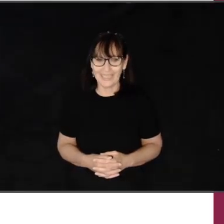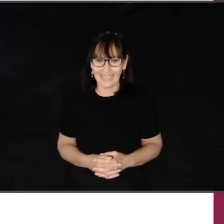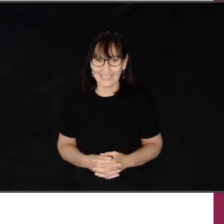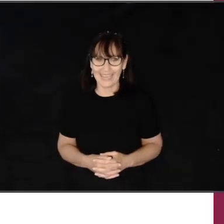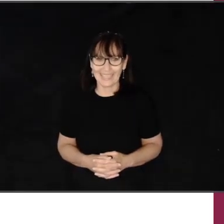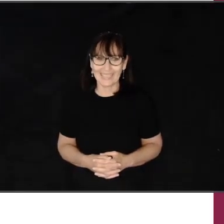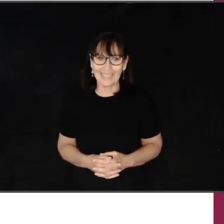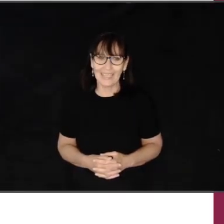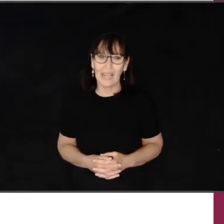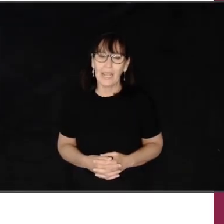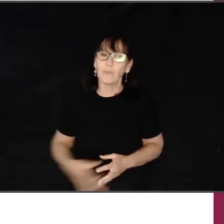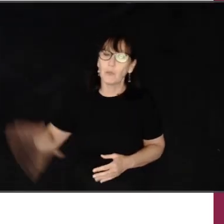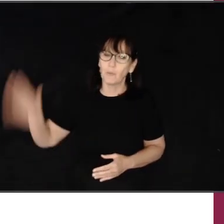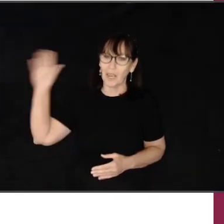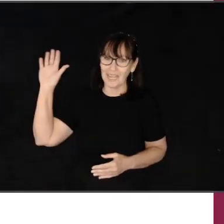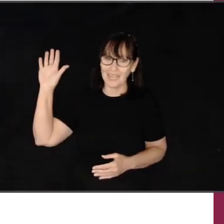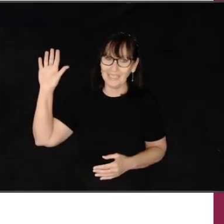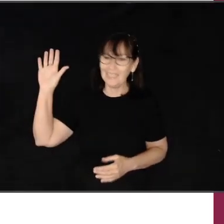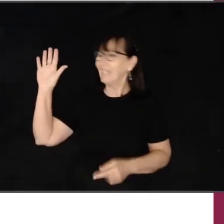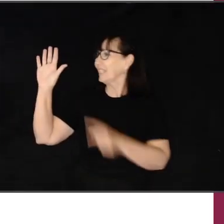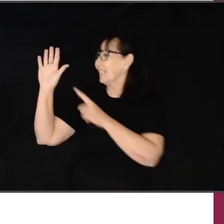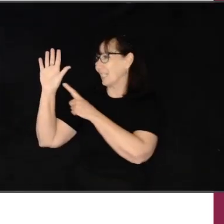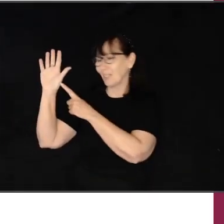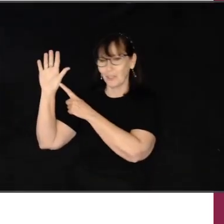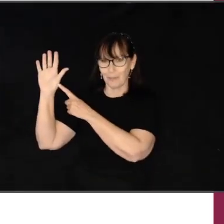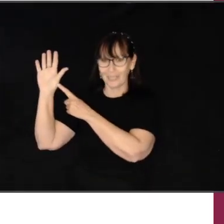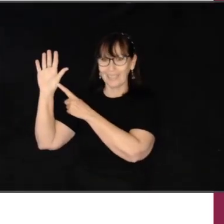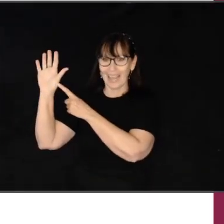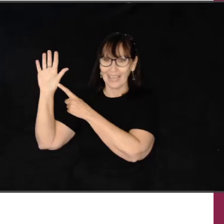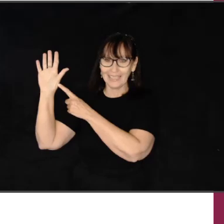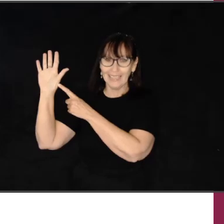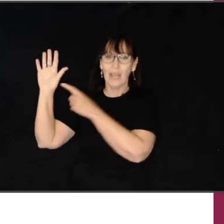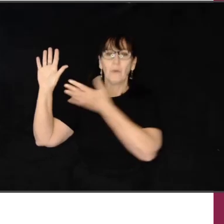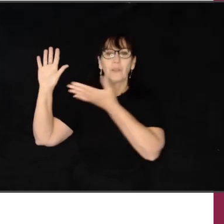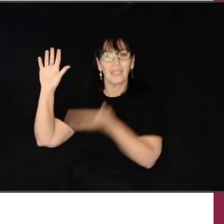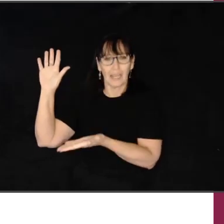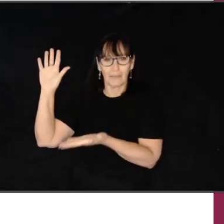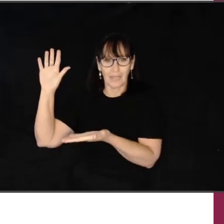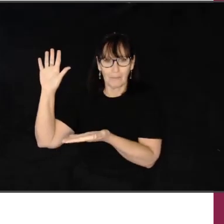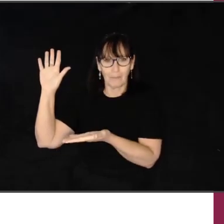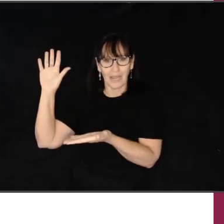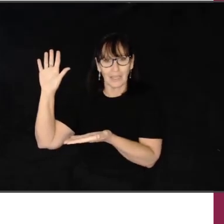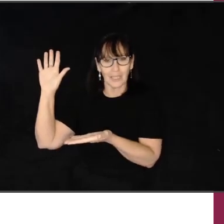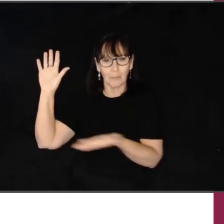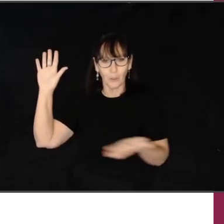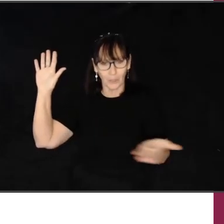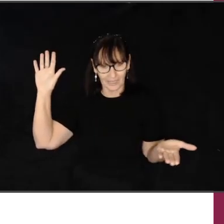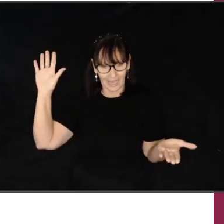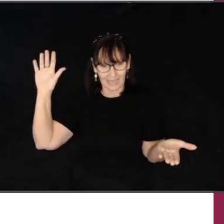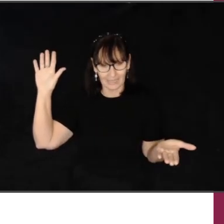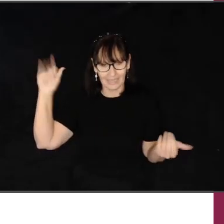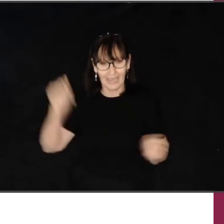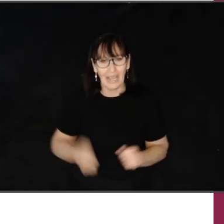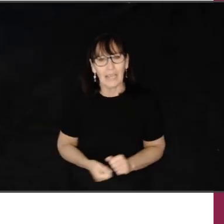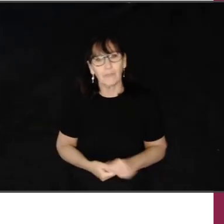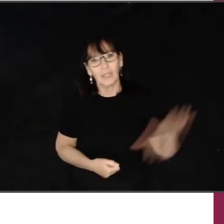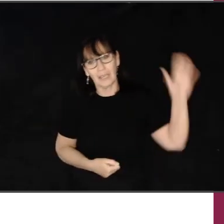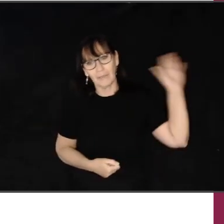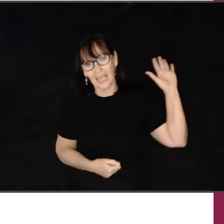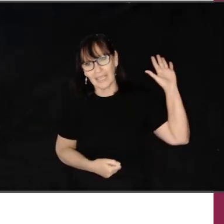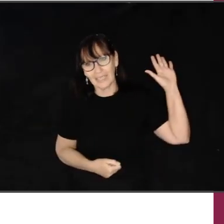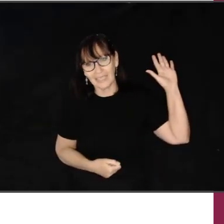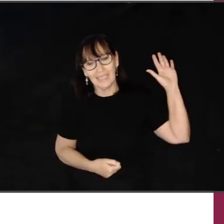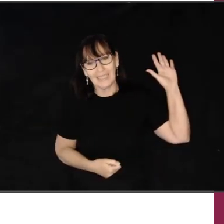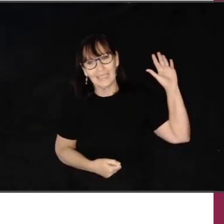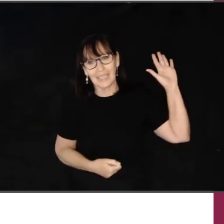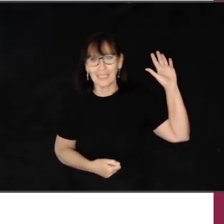Production Techniques If you're right-handed, this is your dominant hand with your left hand being your subordinate hand. If you're